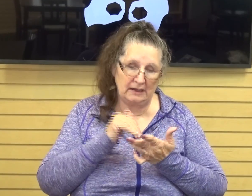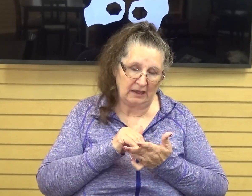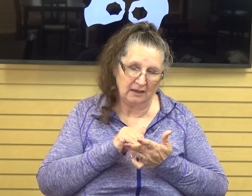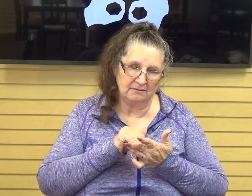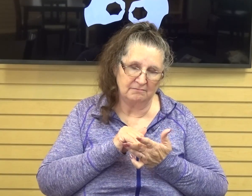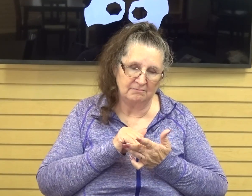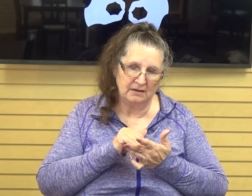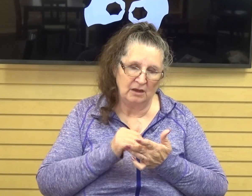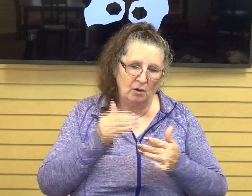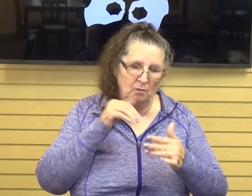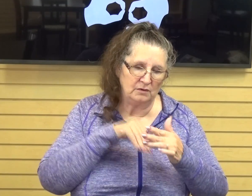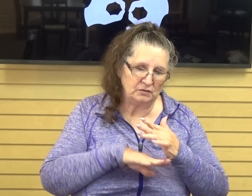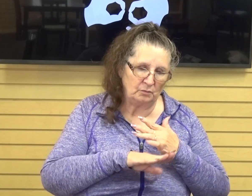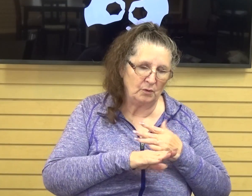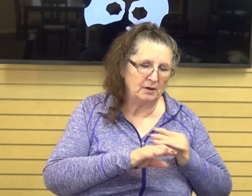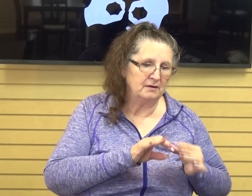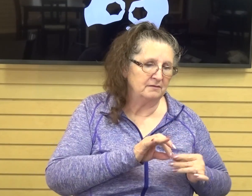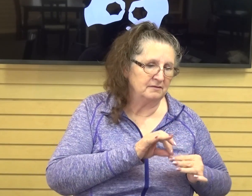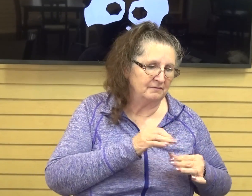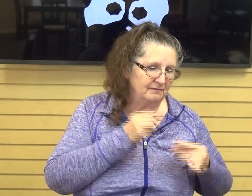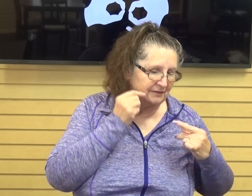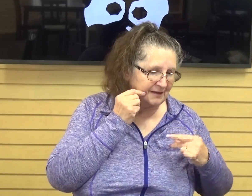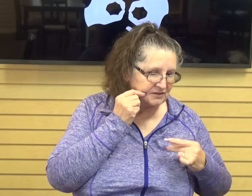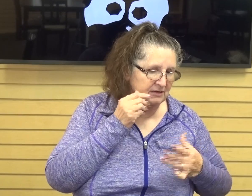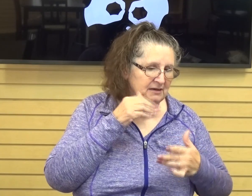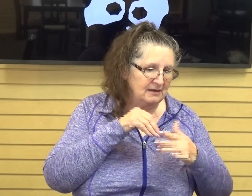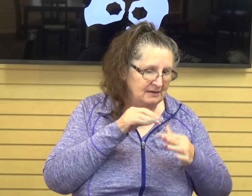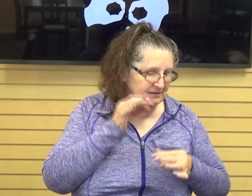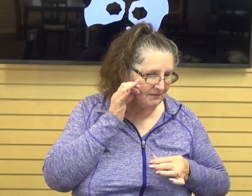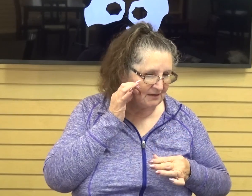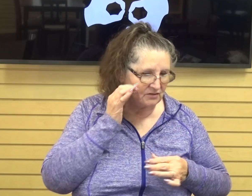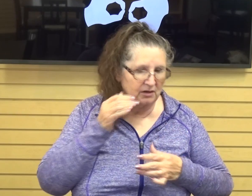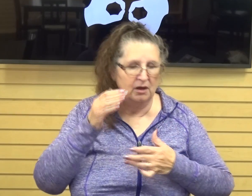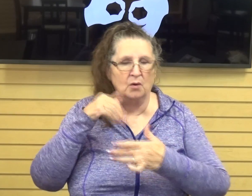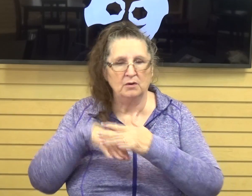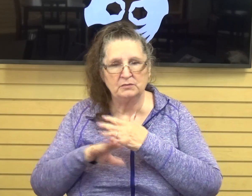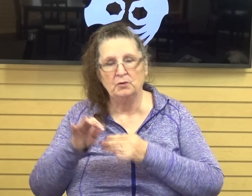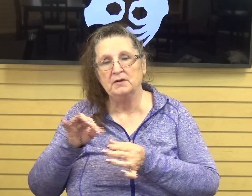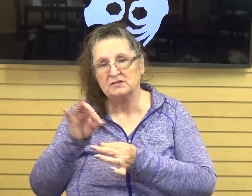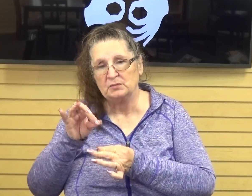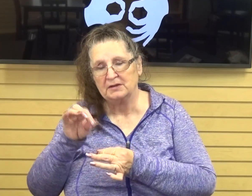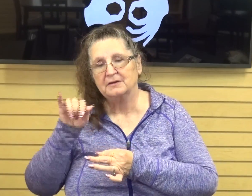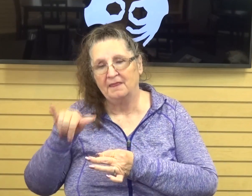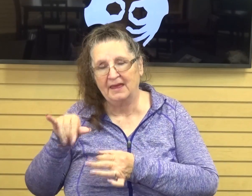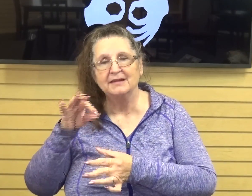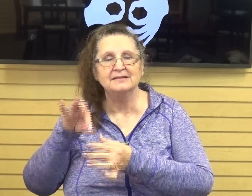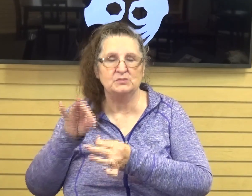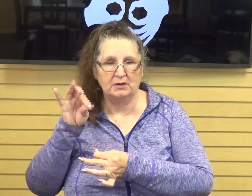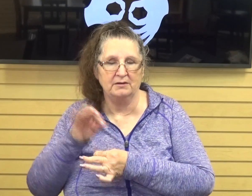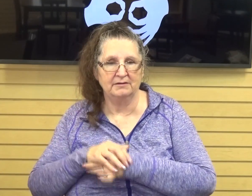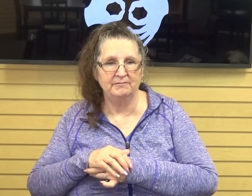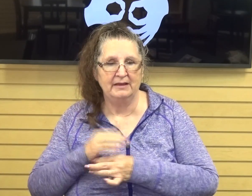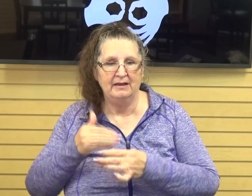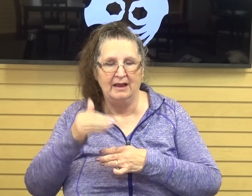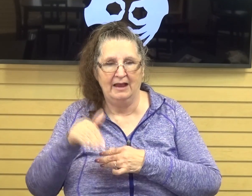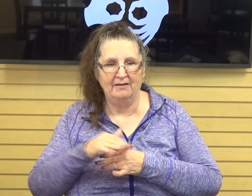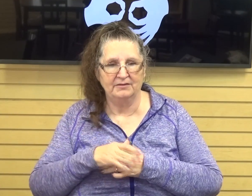What's born in the flesh is flesh and what's born in the spirit is spirit. And then after that, Jesus and his few